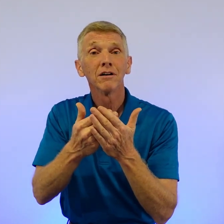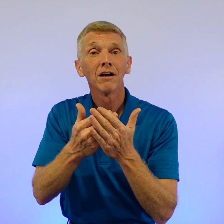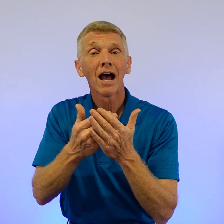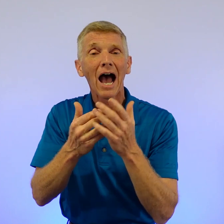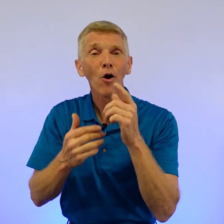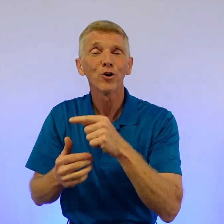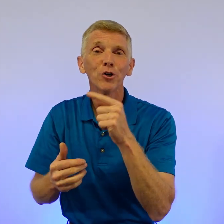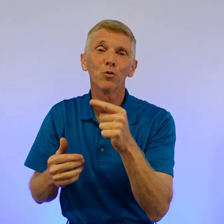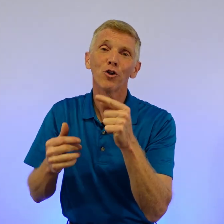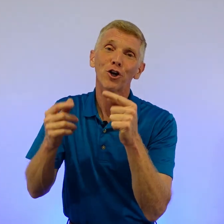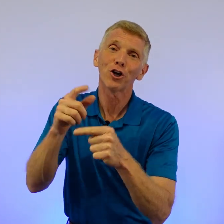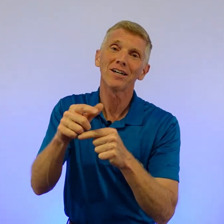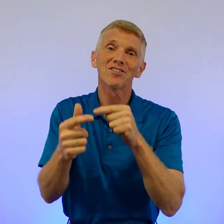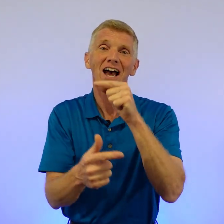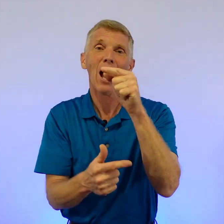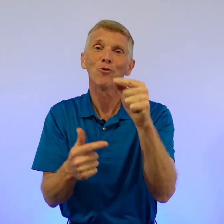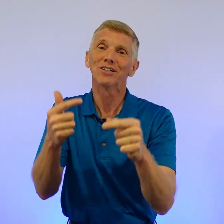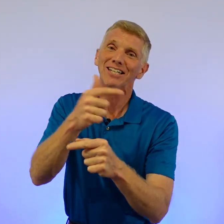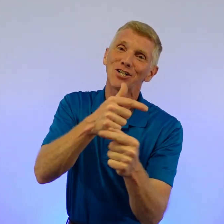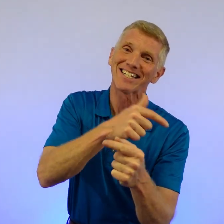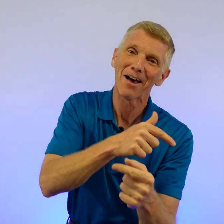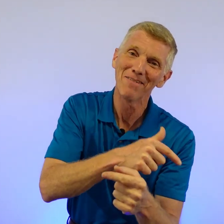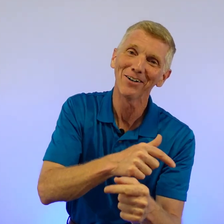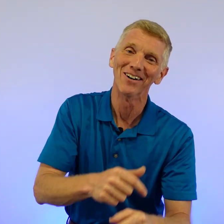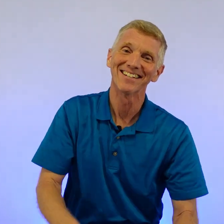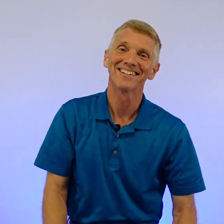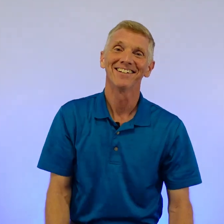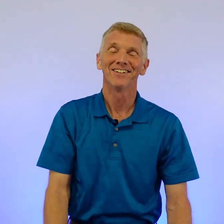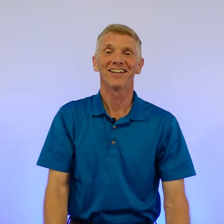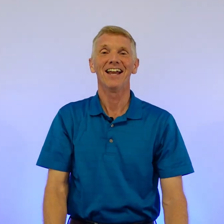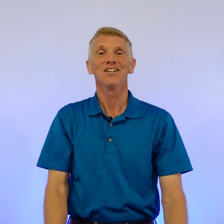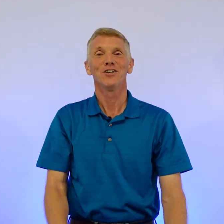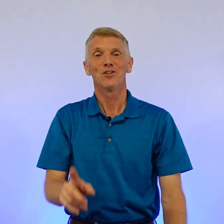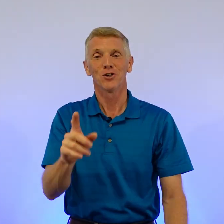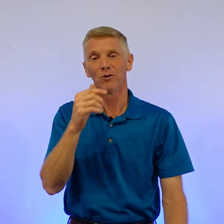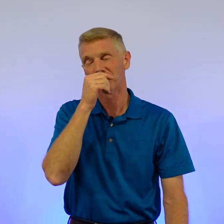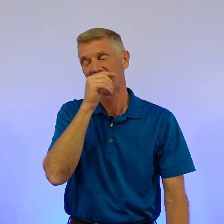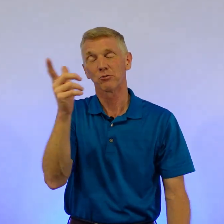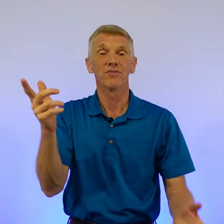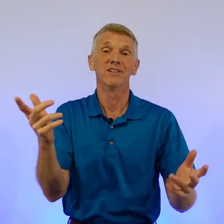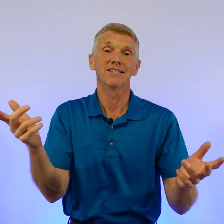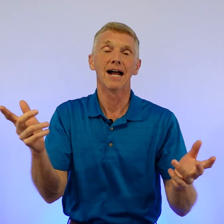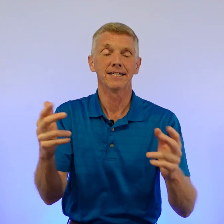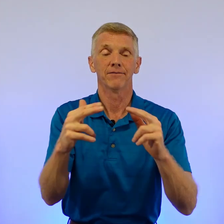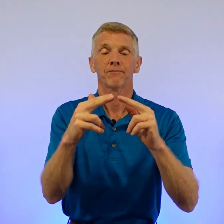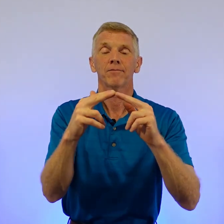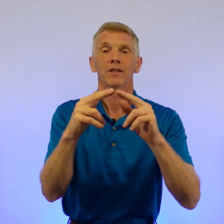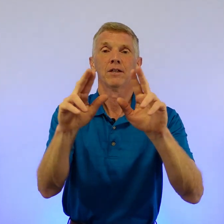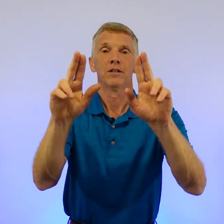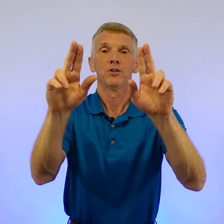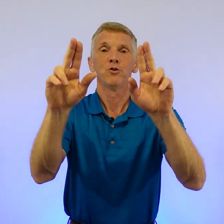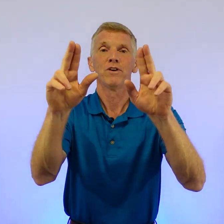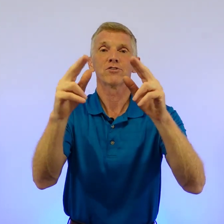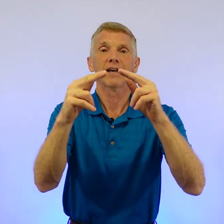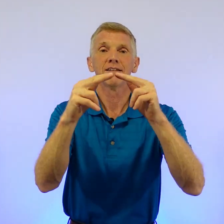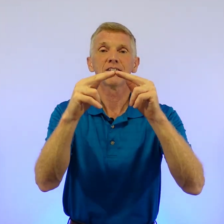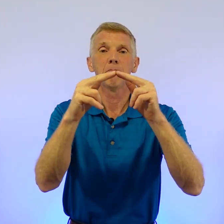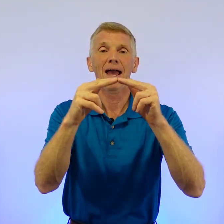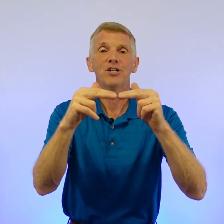how good were the cookies to how delicious that meal was, okay? So let's try this one, the lasagna. Two fingers like this. Imagine